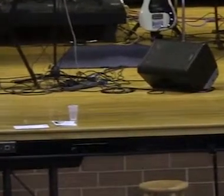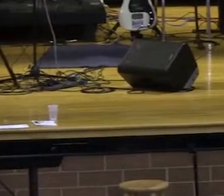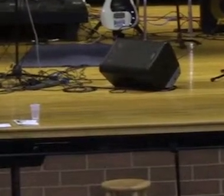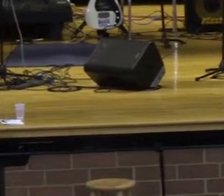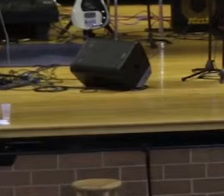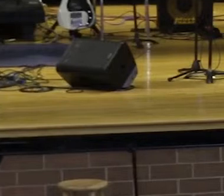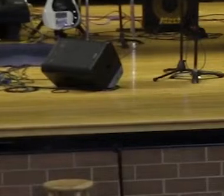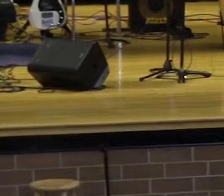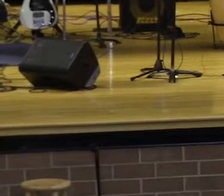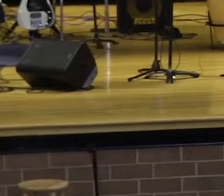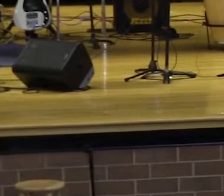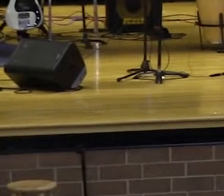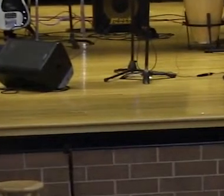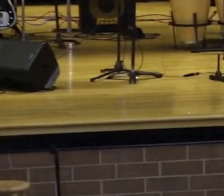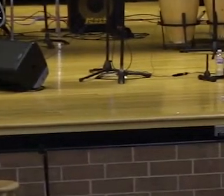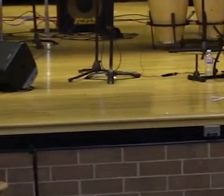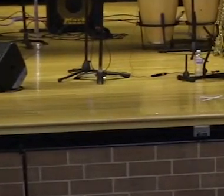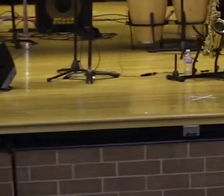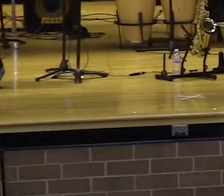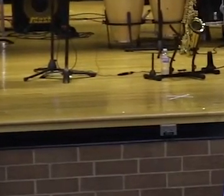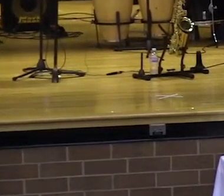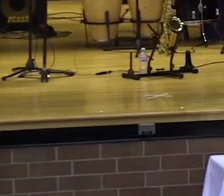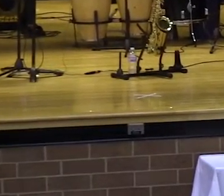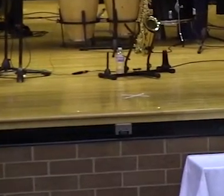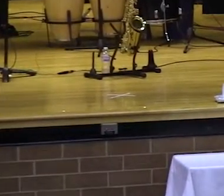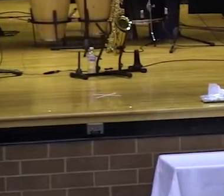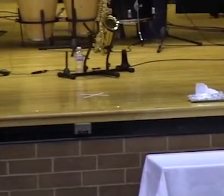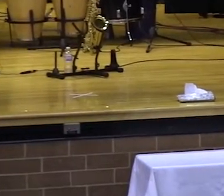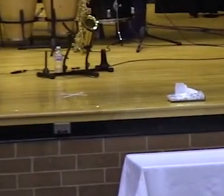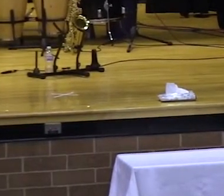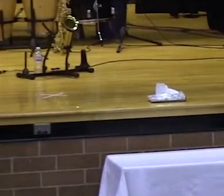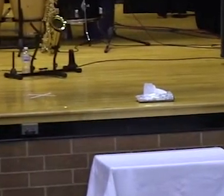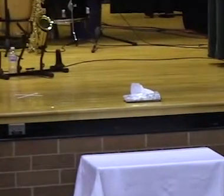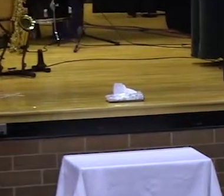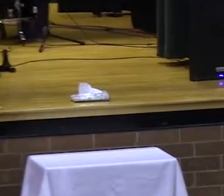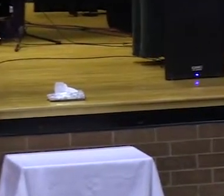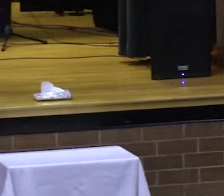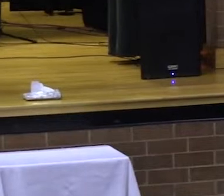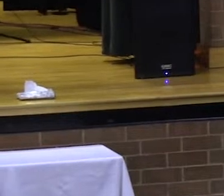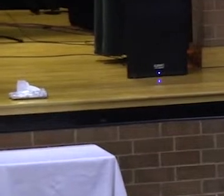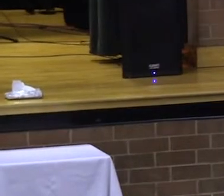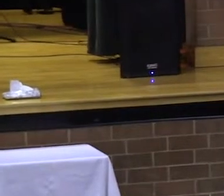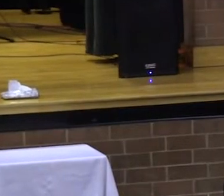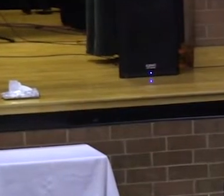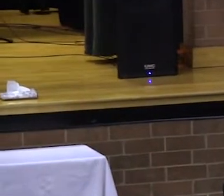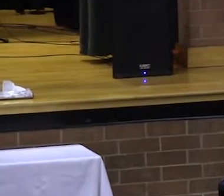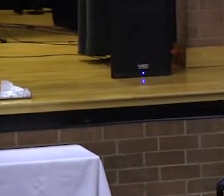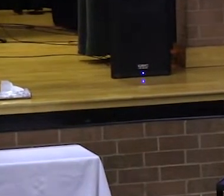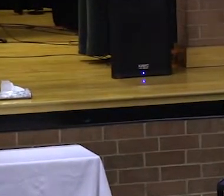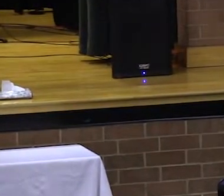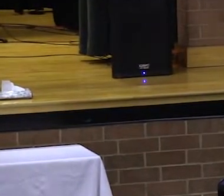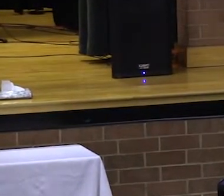It's changing diapers. It's playing with your brother. It doesn't matter what you're doing in your life. Hallelujah. God wants you to be a